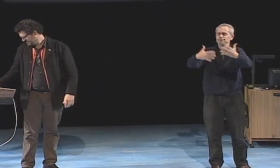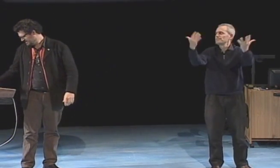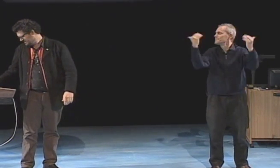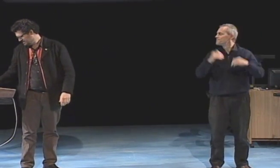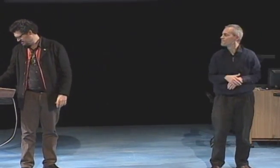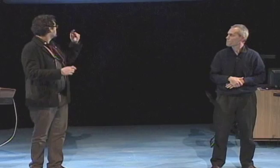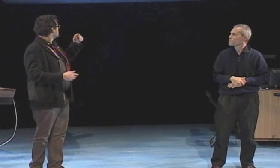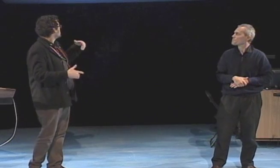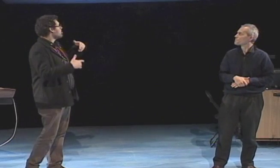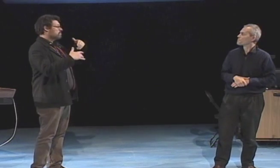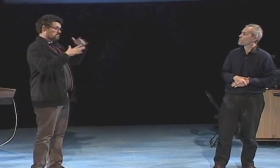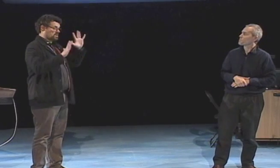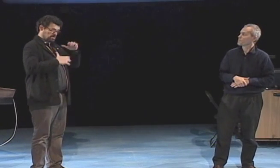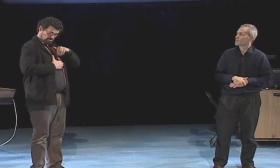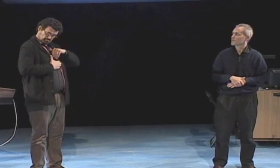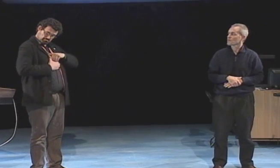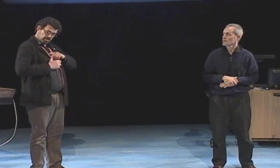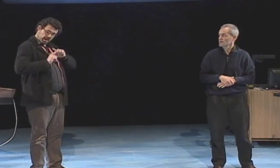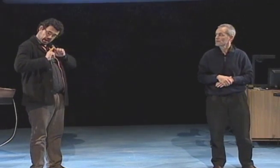struggled this way for 20 years.